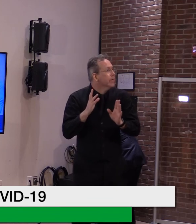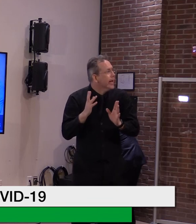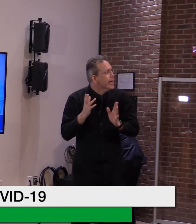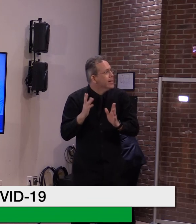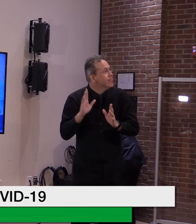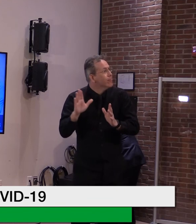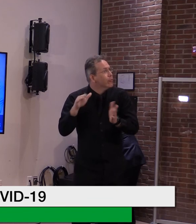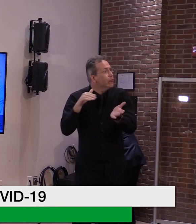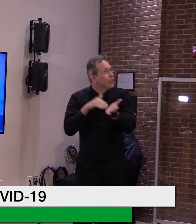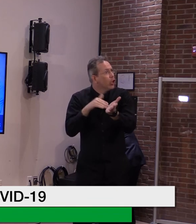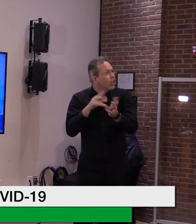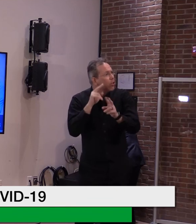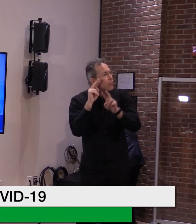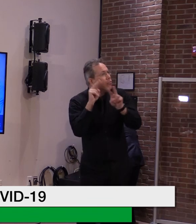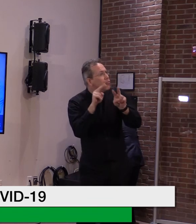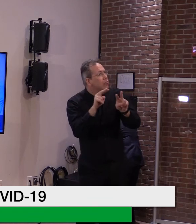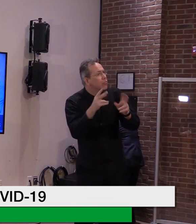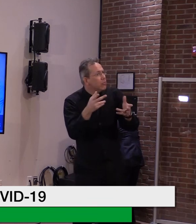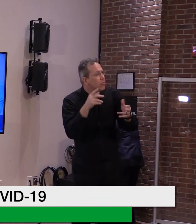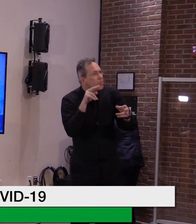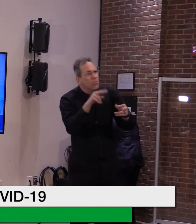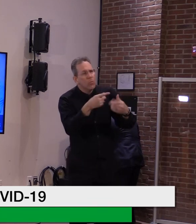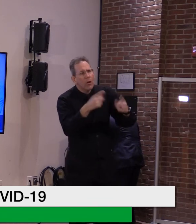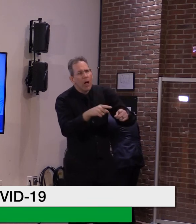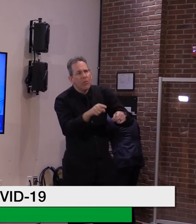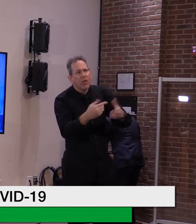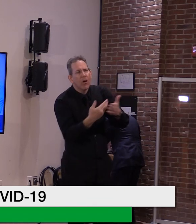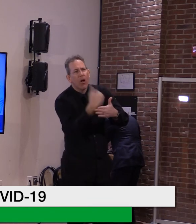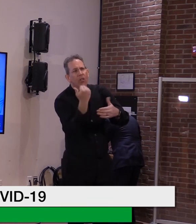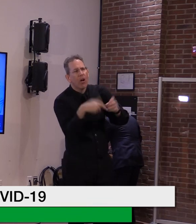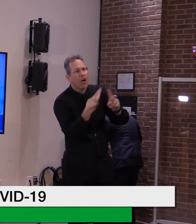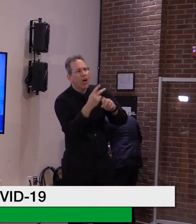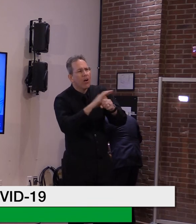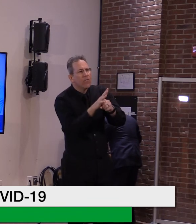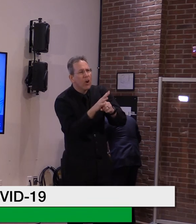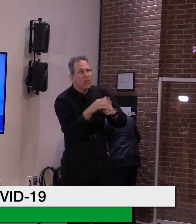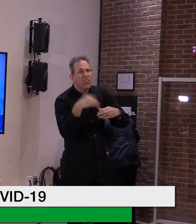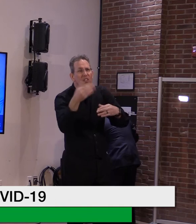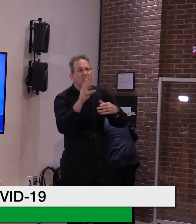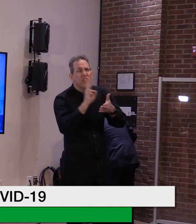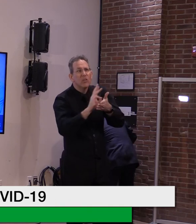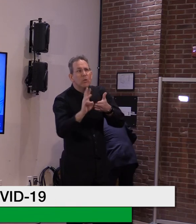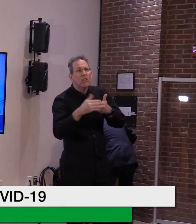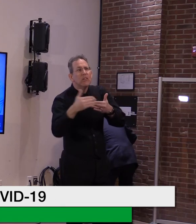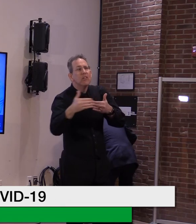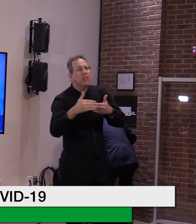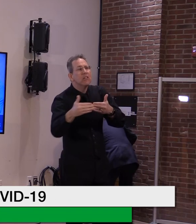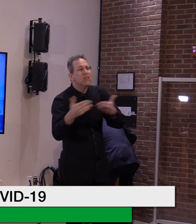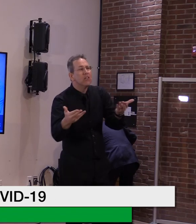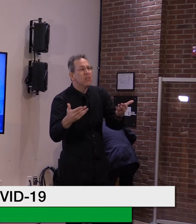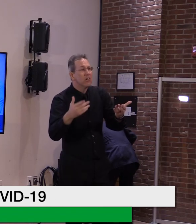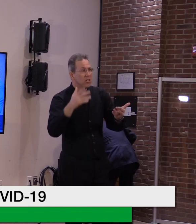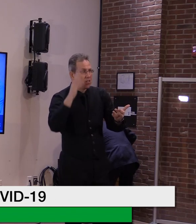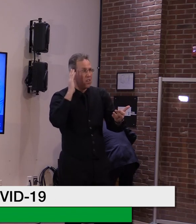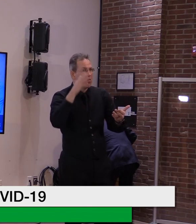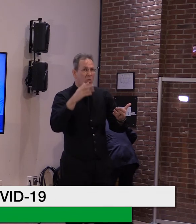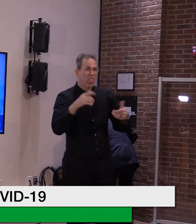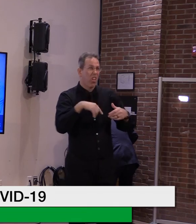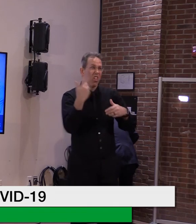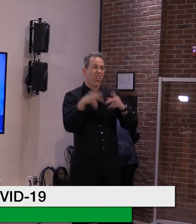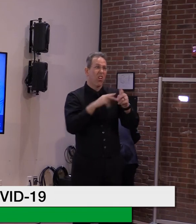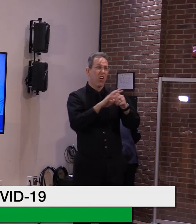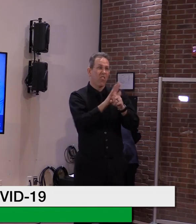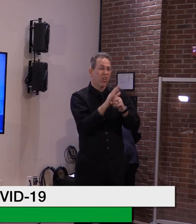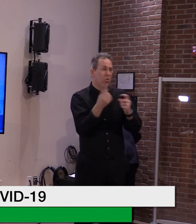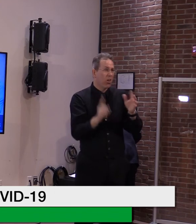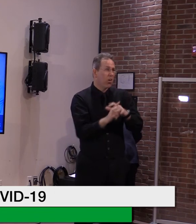forward over the next five, six weeks, because we're really going to have – the question is going to get more complicated. The second question